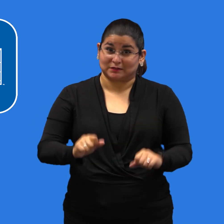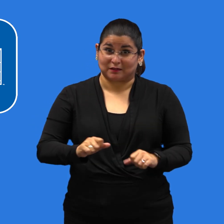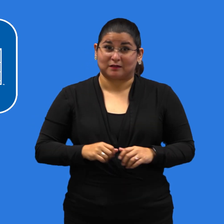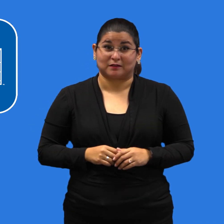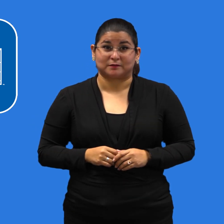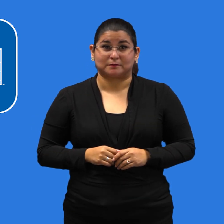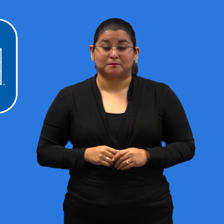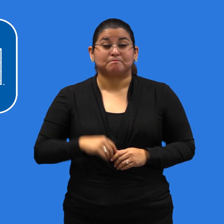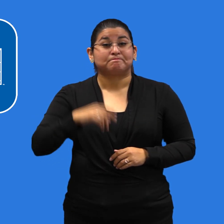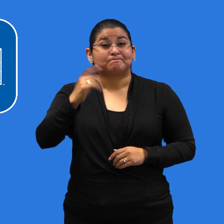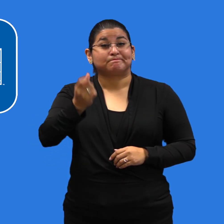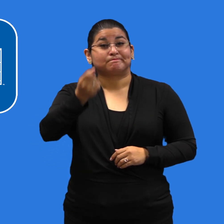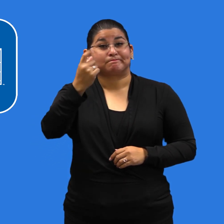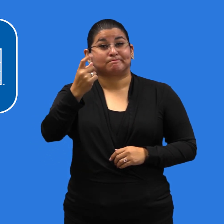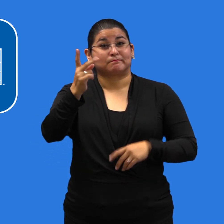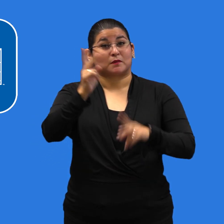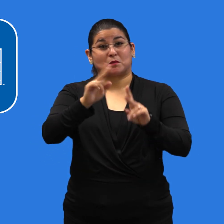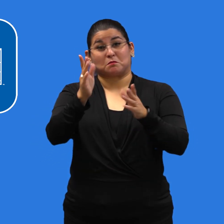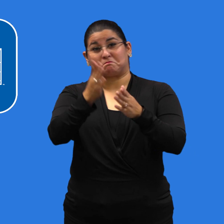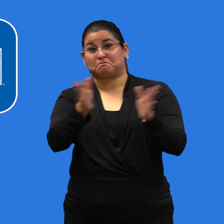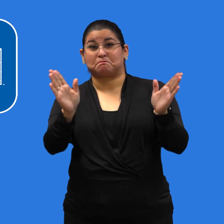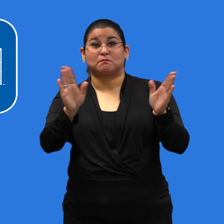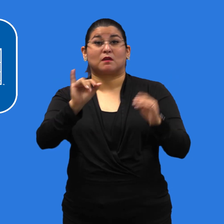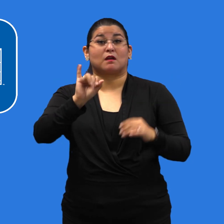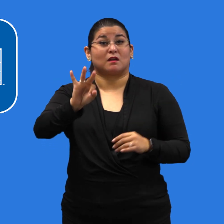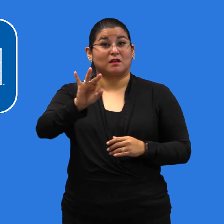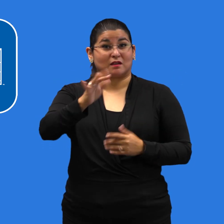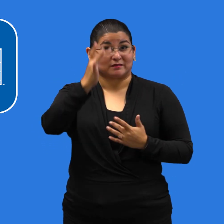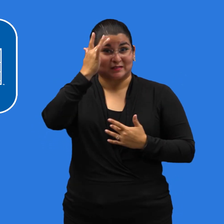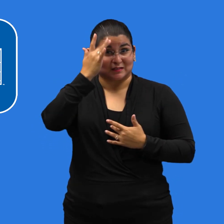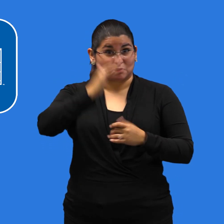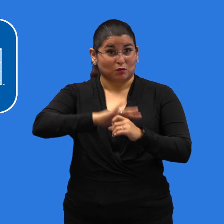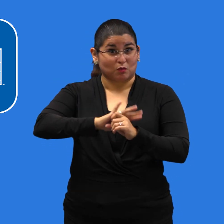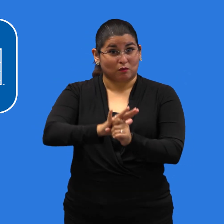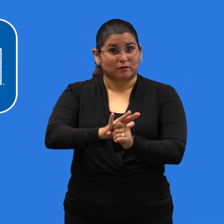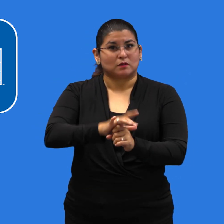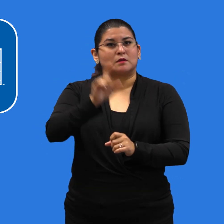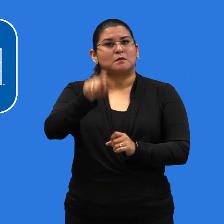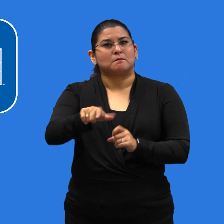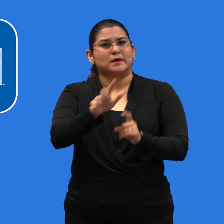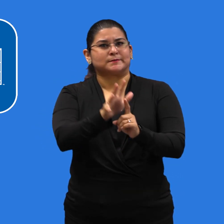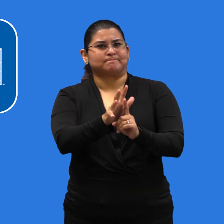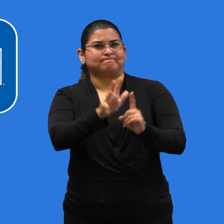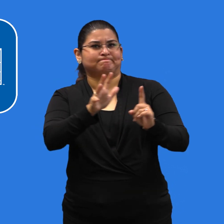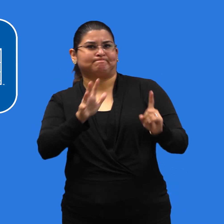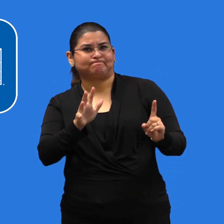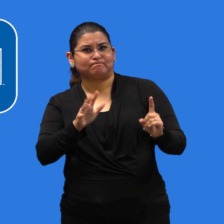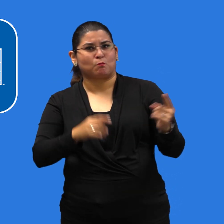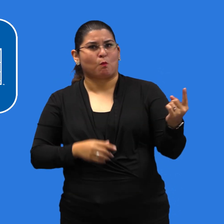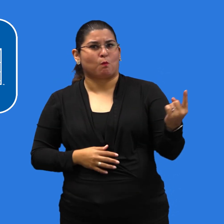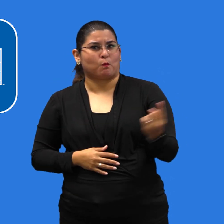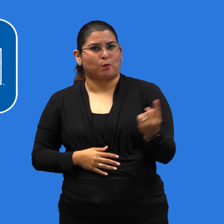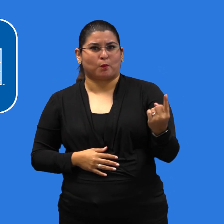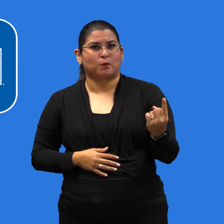for severe COVID-19. When people get very sick with COVID-19, they have to spend time alone.